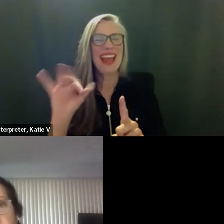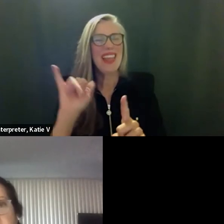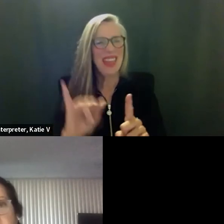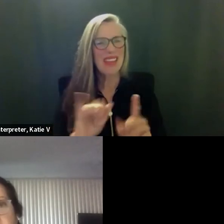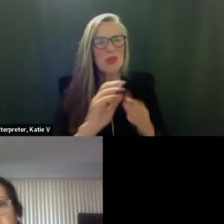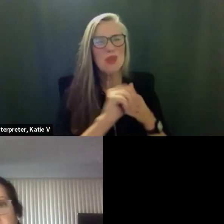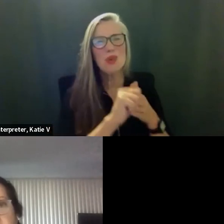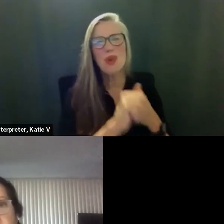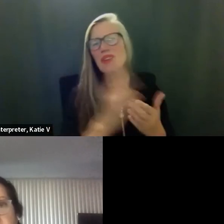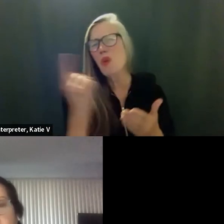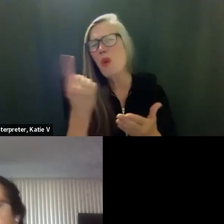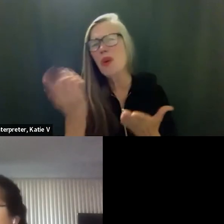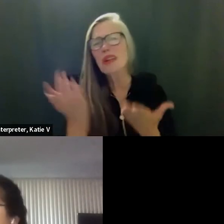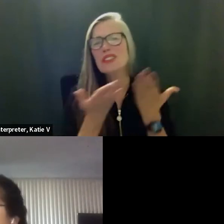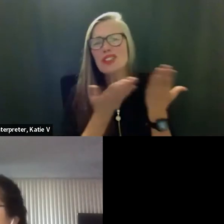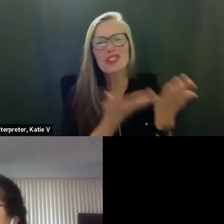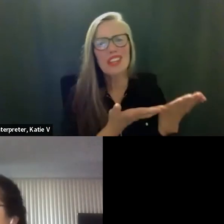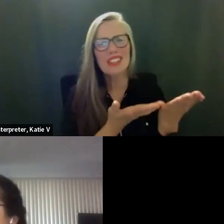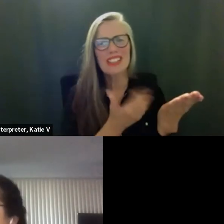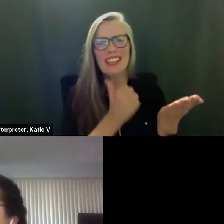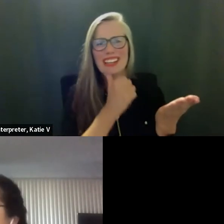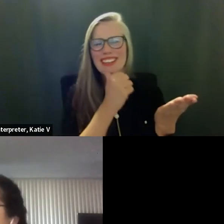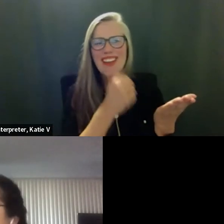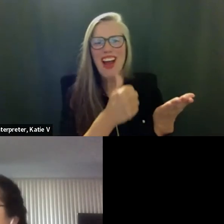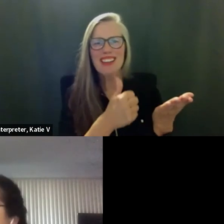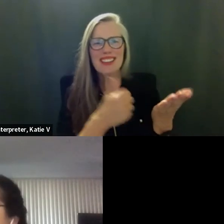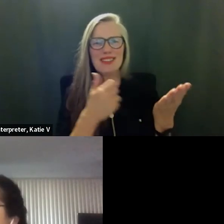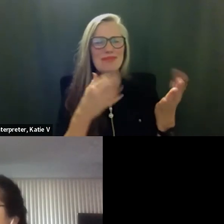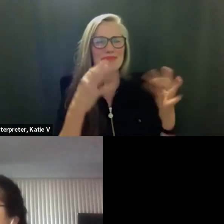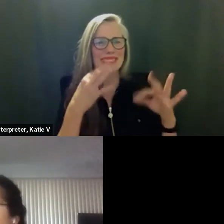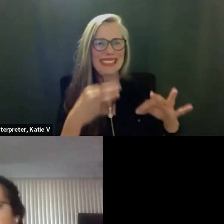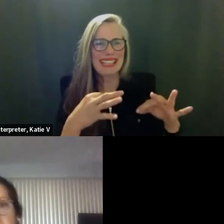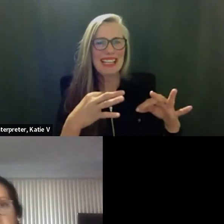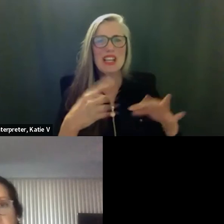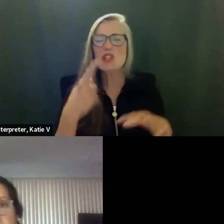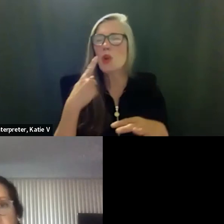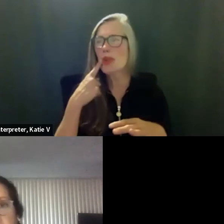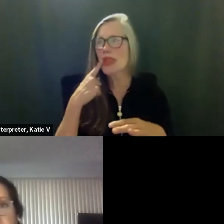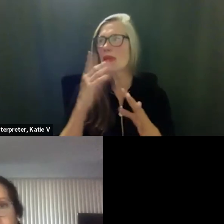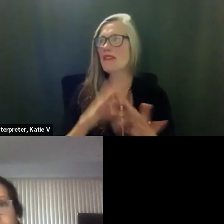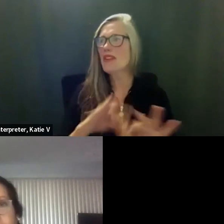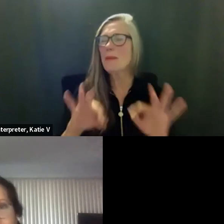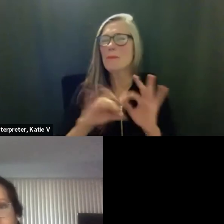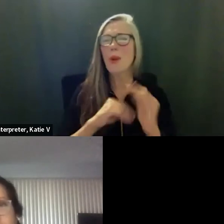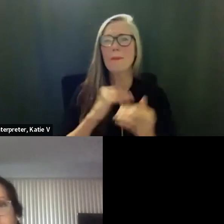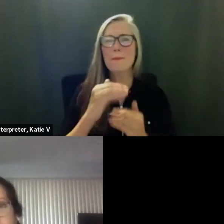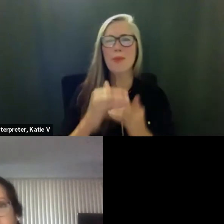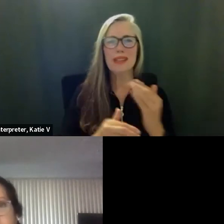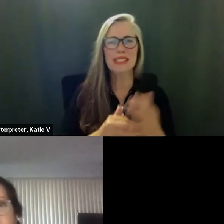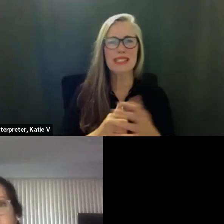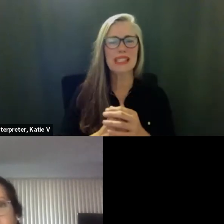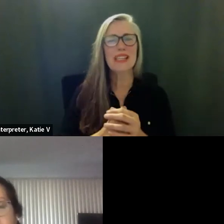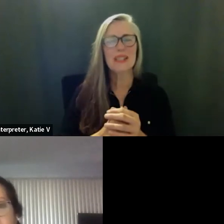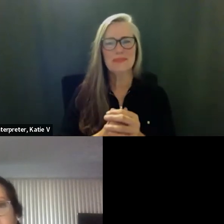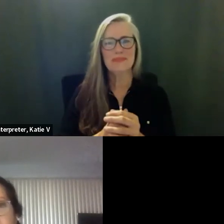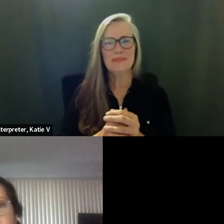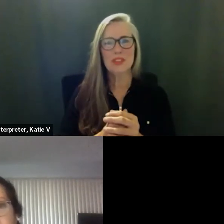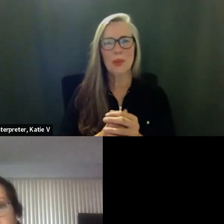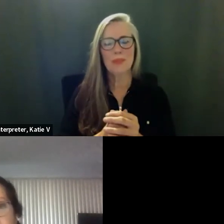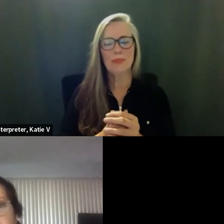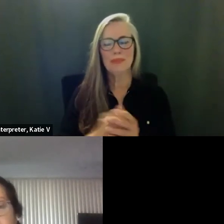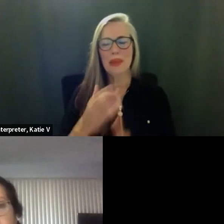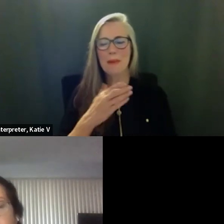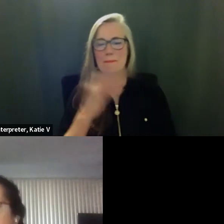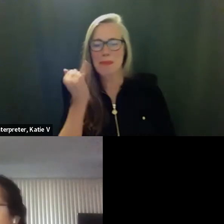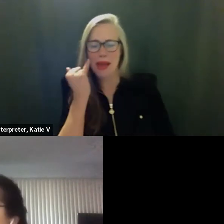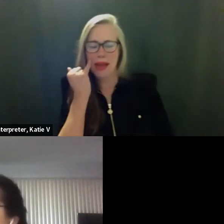so it's just a suggestion that's what it is so noted we were actually went through an appointment process so we interviewed everybody um and so my comment